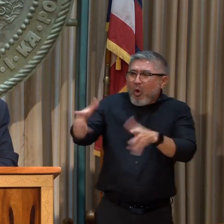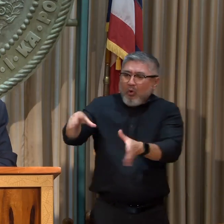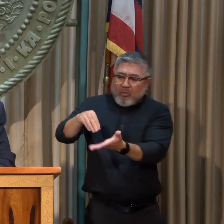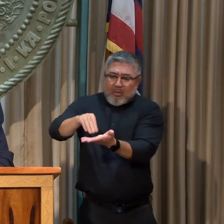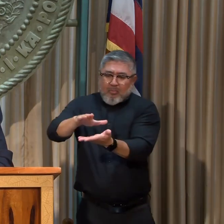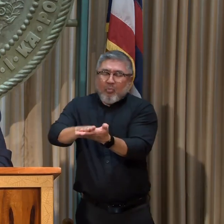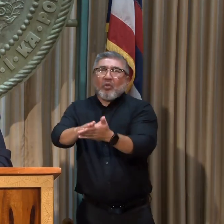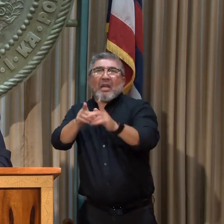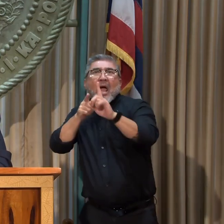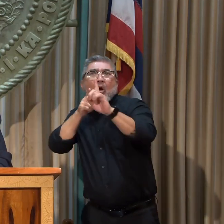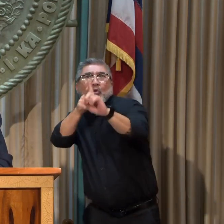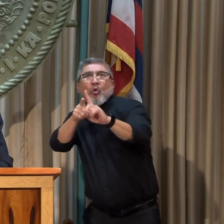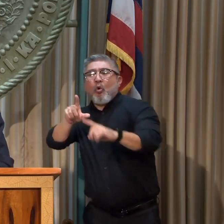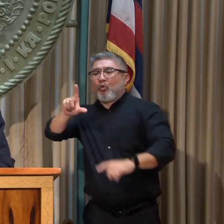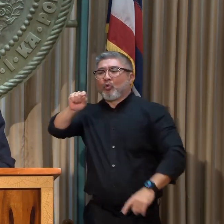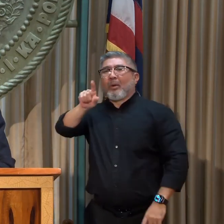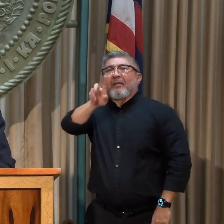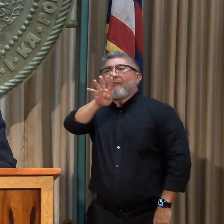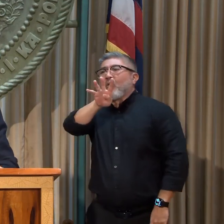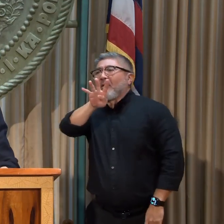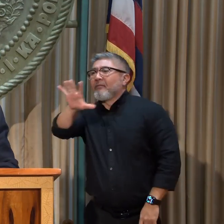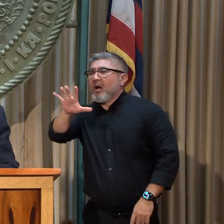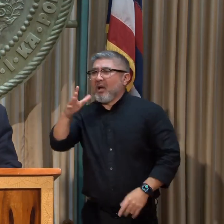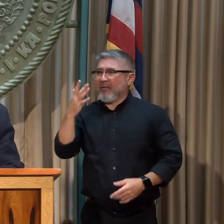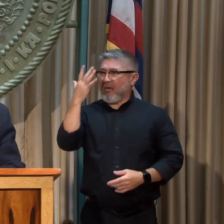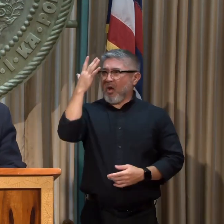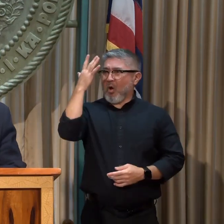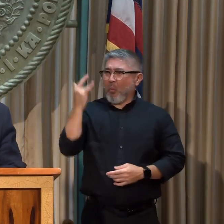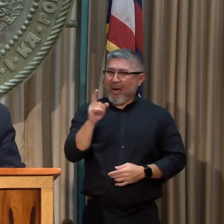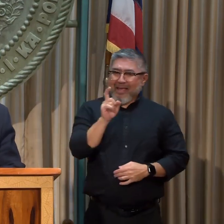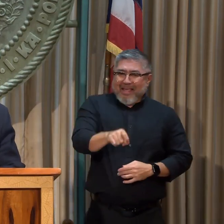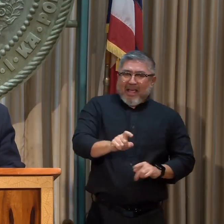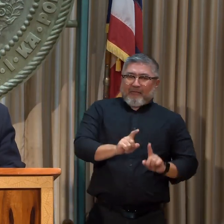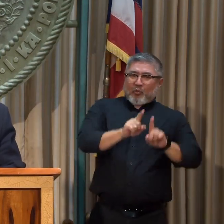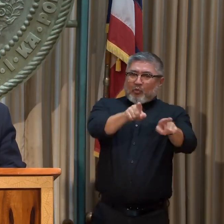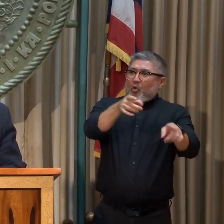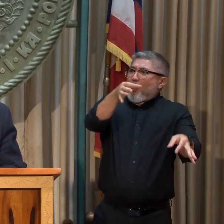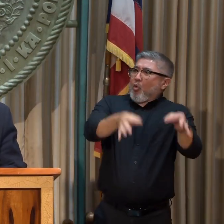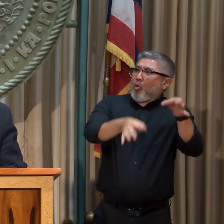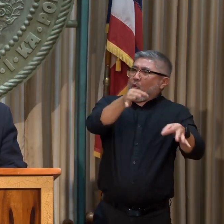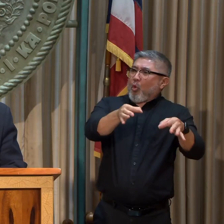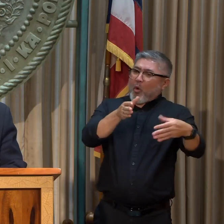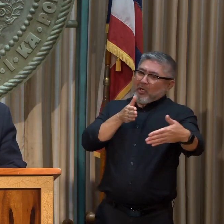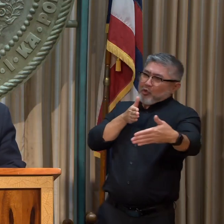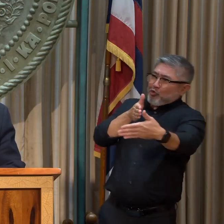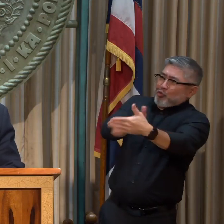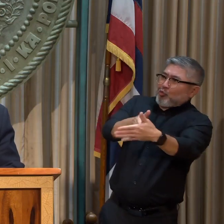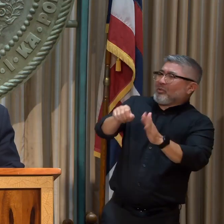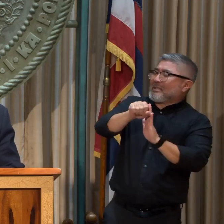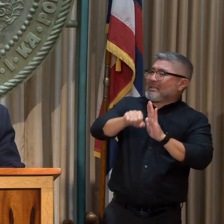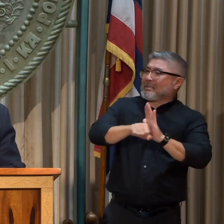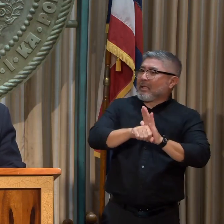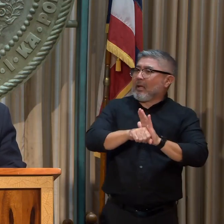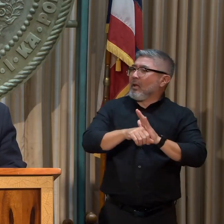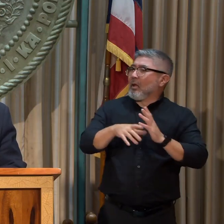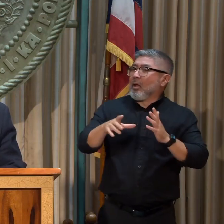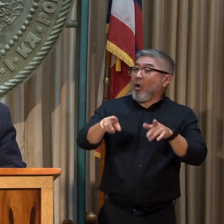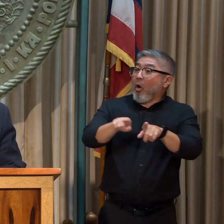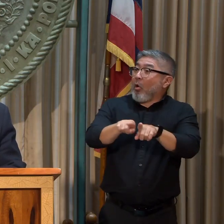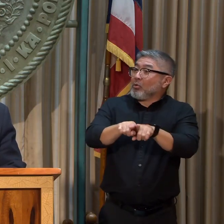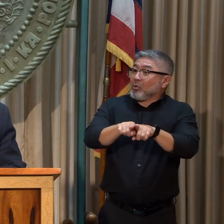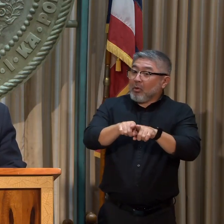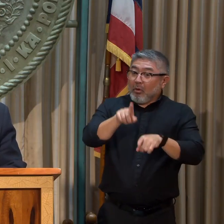and why would it be a lawsuit necessary and ultimately what is the cost to the